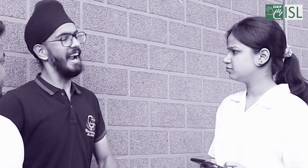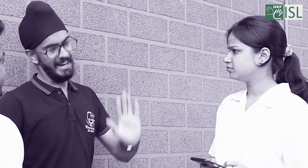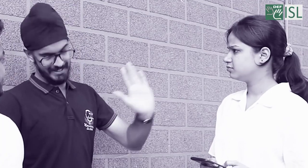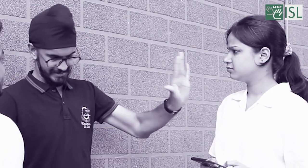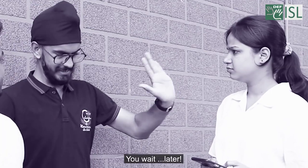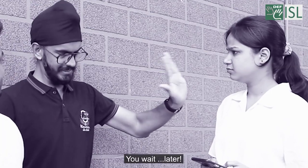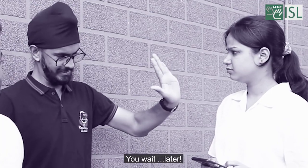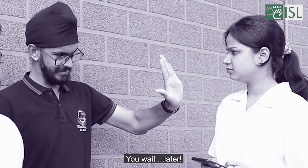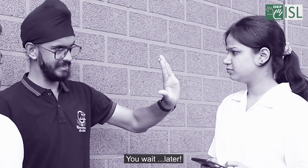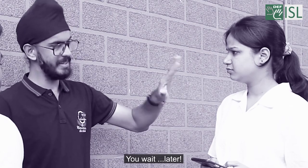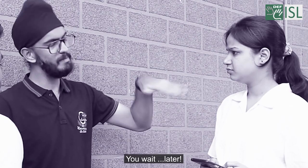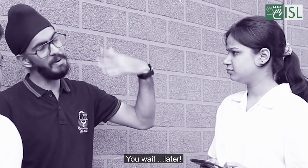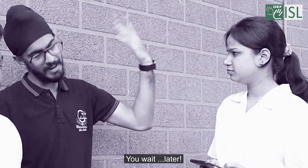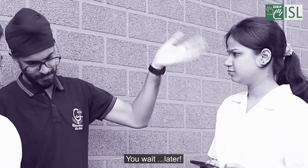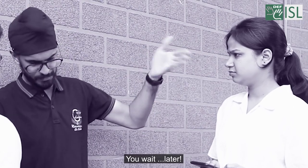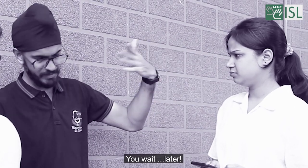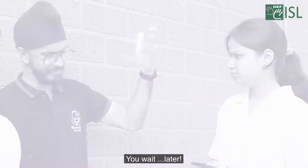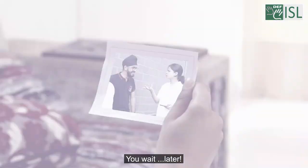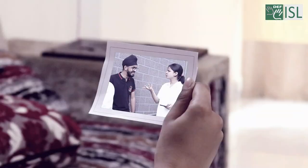You wait later, you wait, you wait.